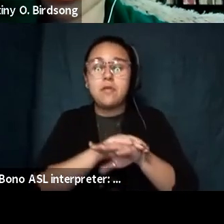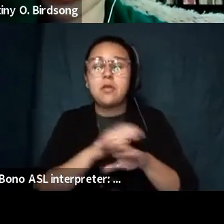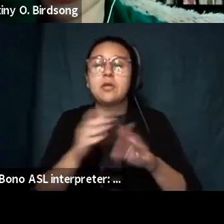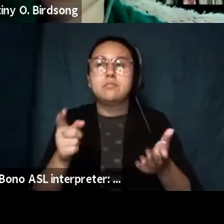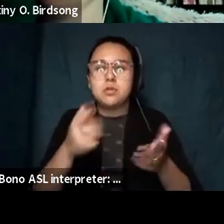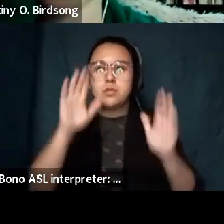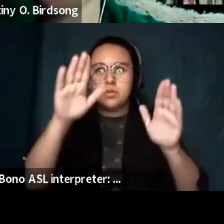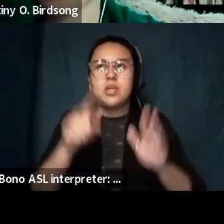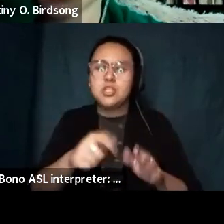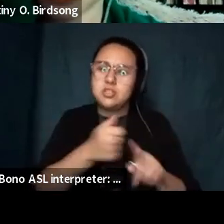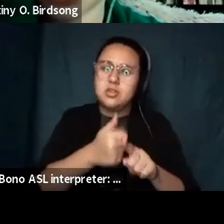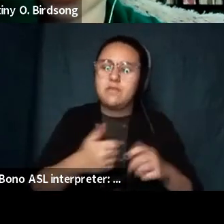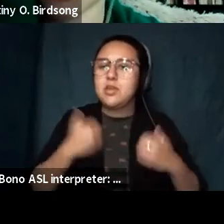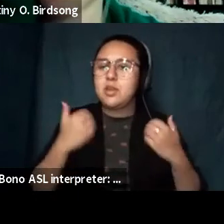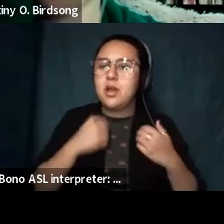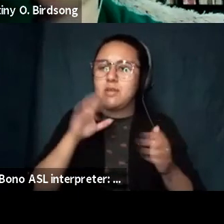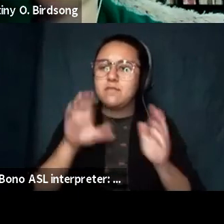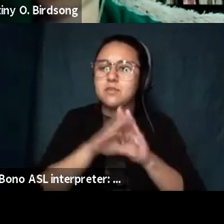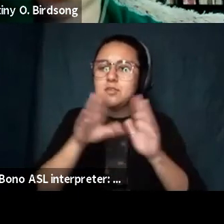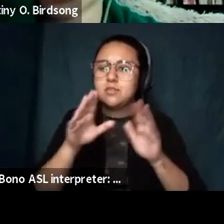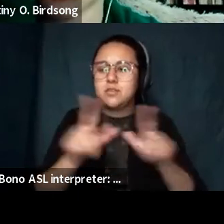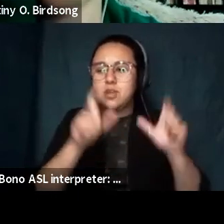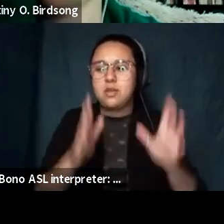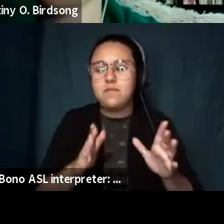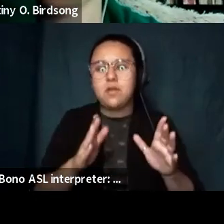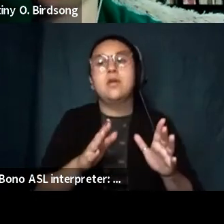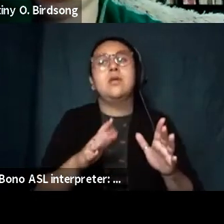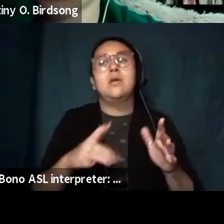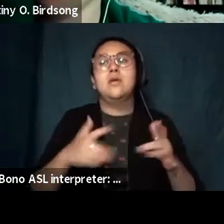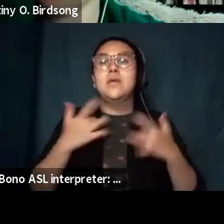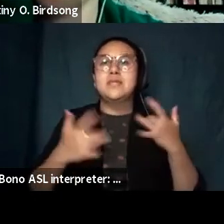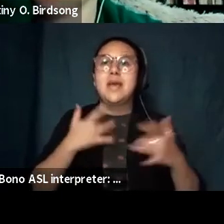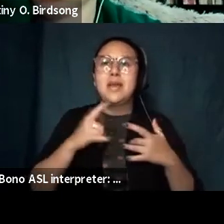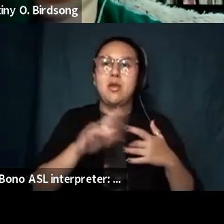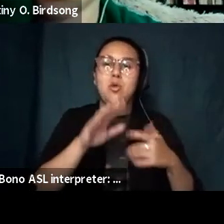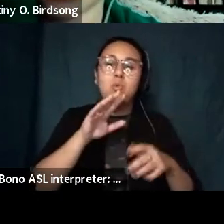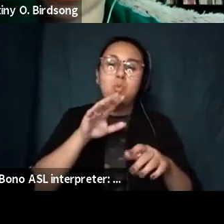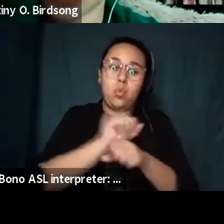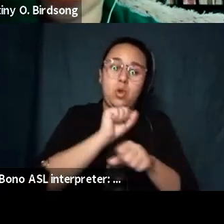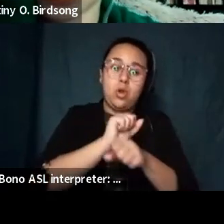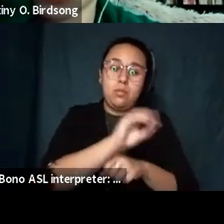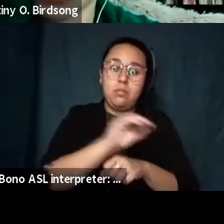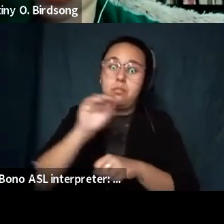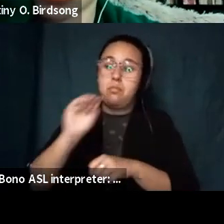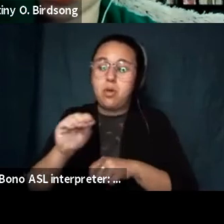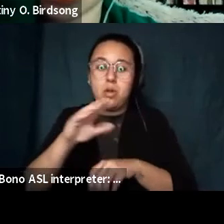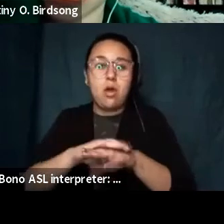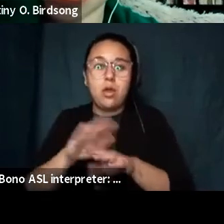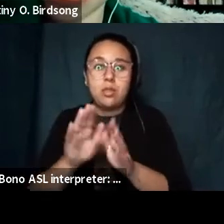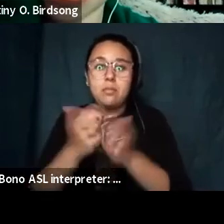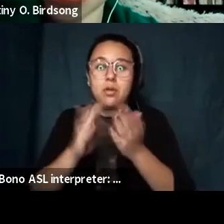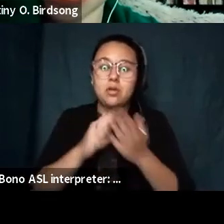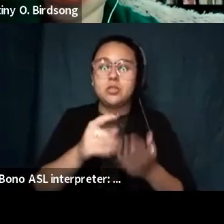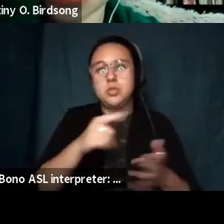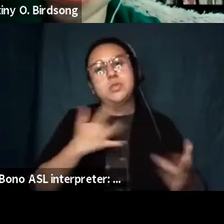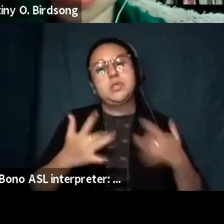who was really excited to have her work on the book and i actually think it it did good things for her to have the book go into the world and people found their